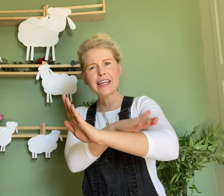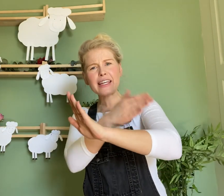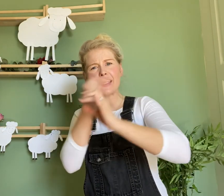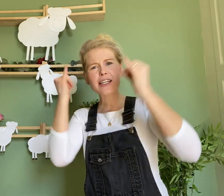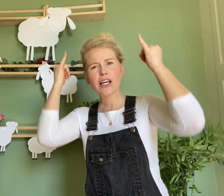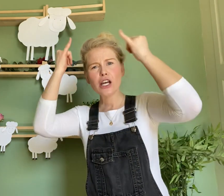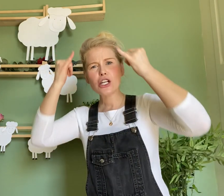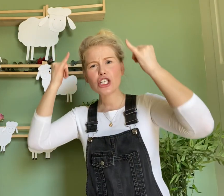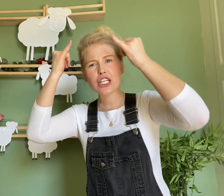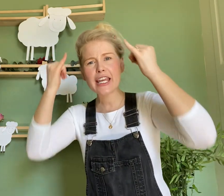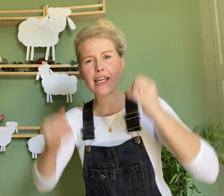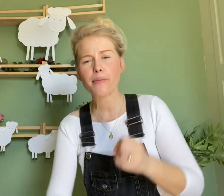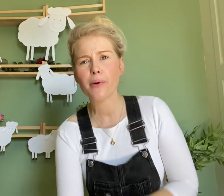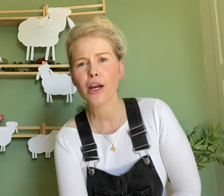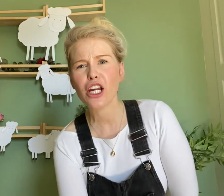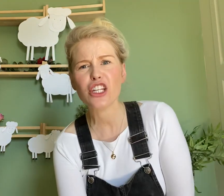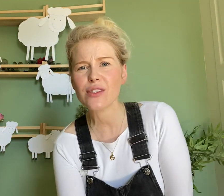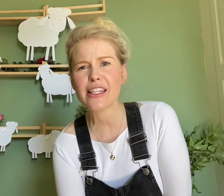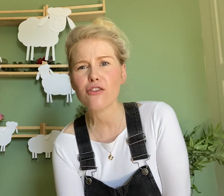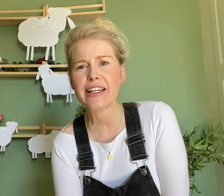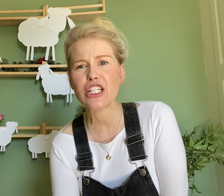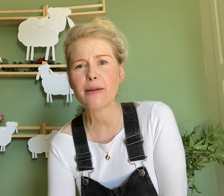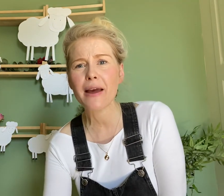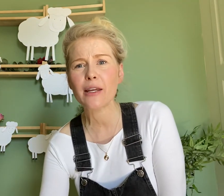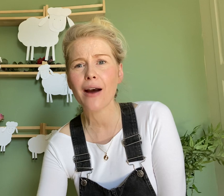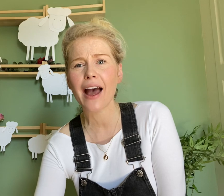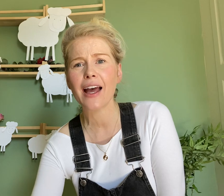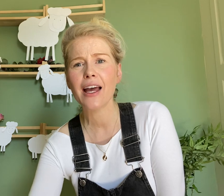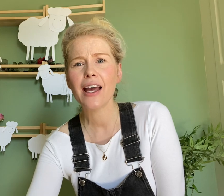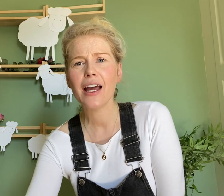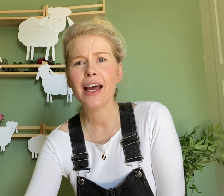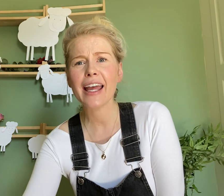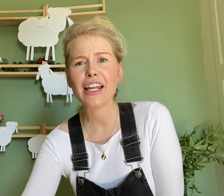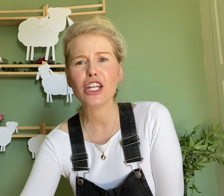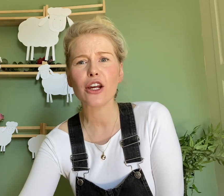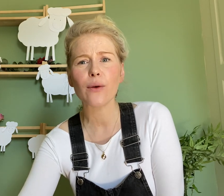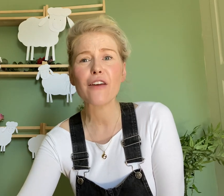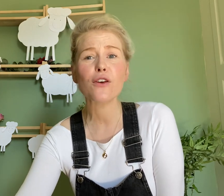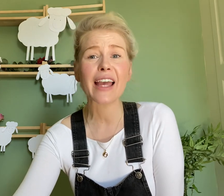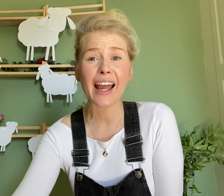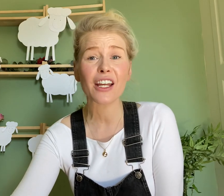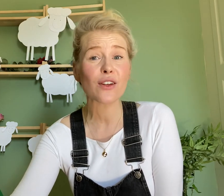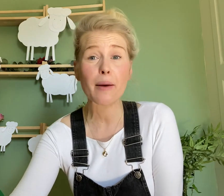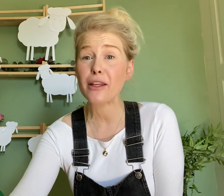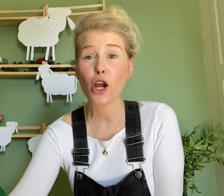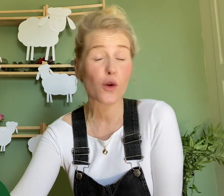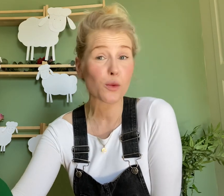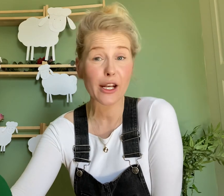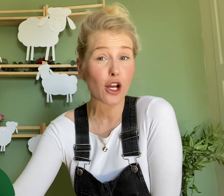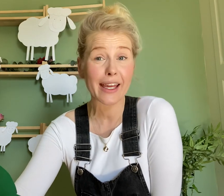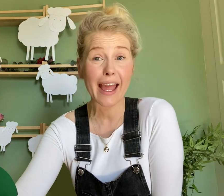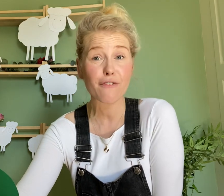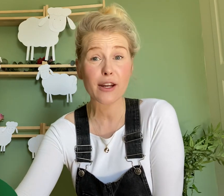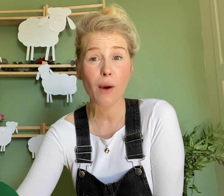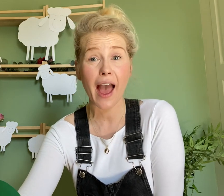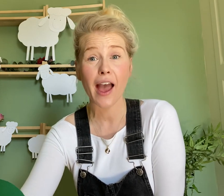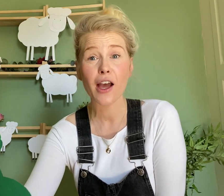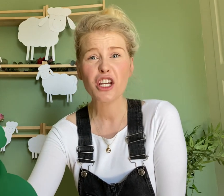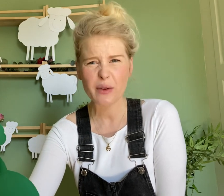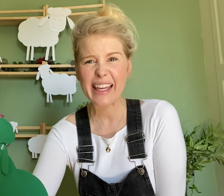sheep? Can you see the green sheep anywhere? Can you? If you can, can you let me know because we're looking everywhere. Shall we